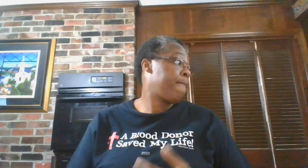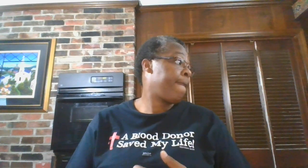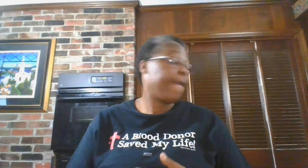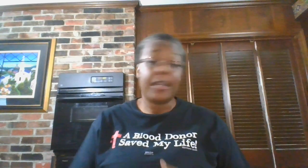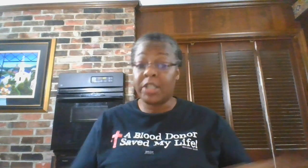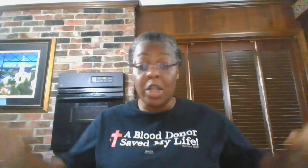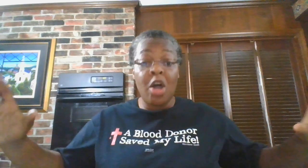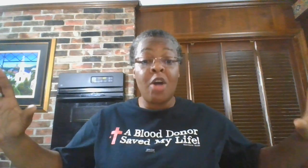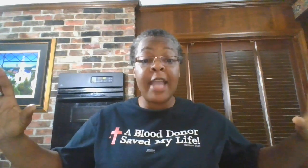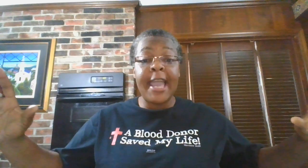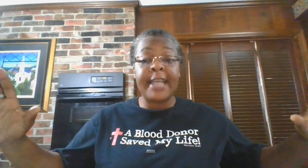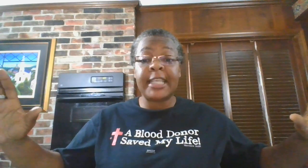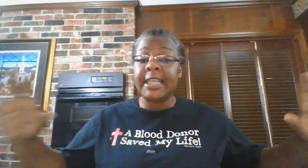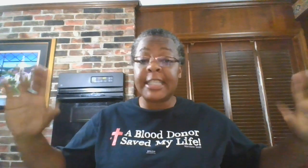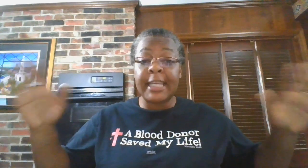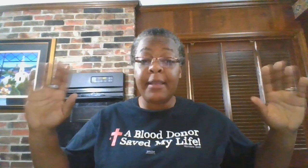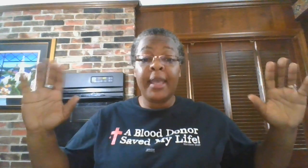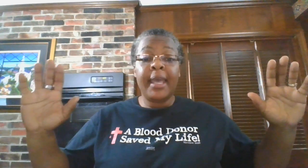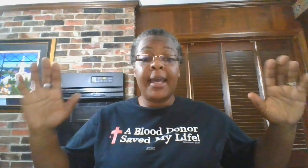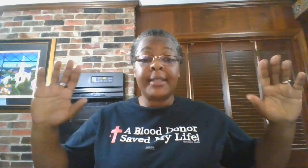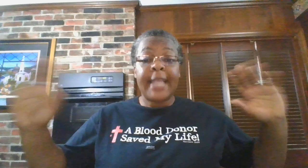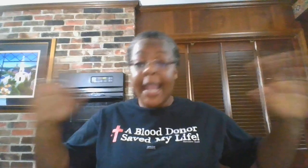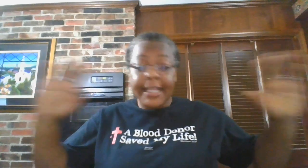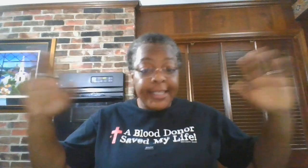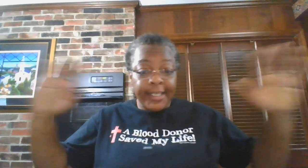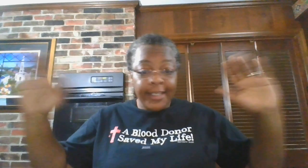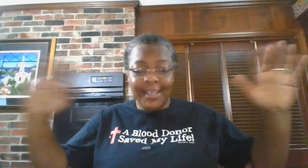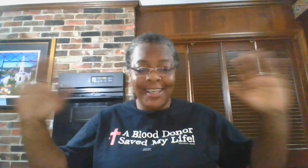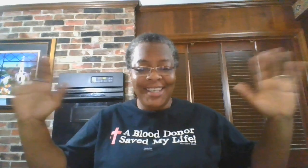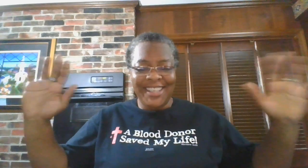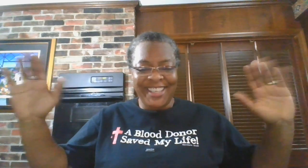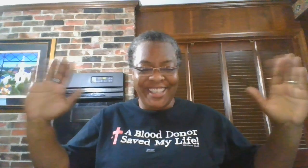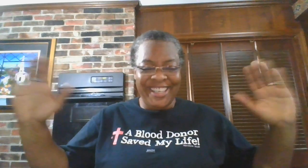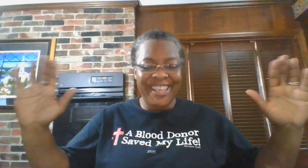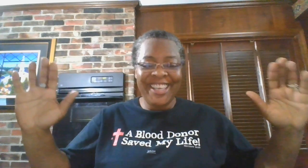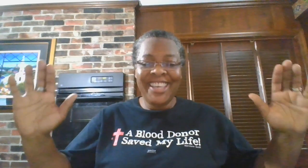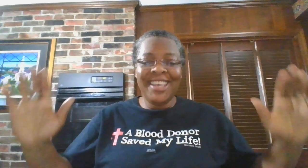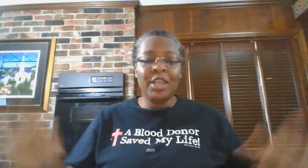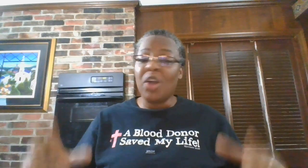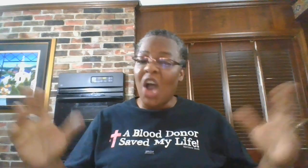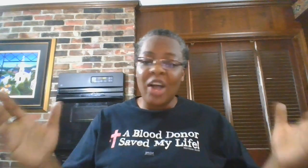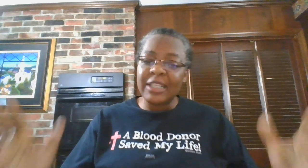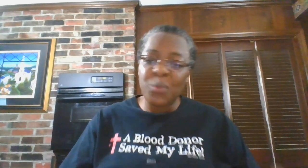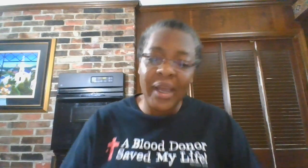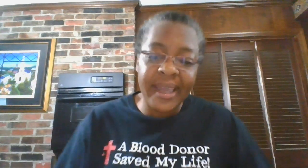As long as he's dancing, you know, all is well.